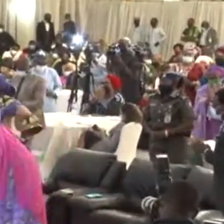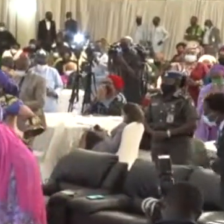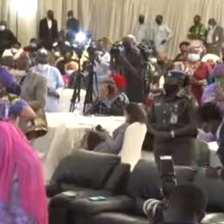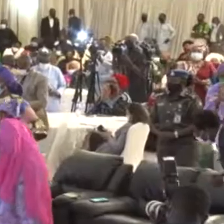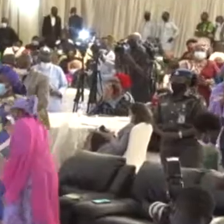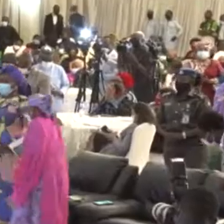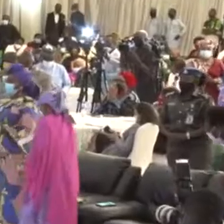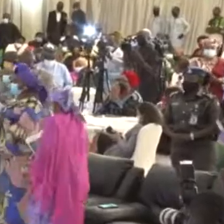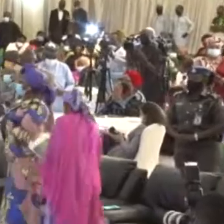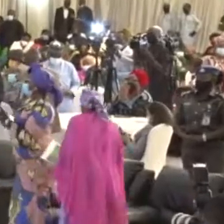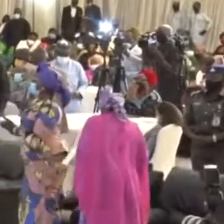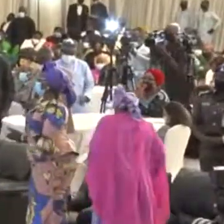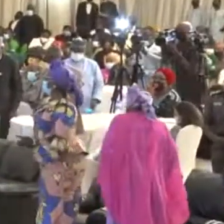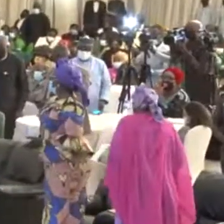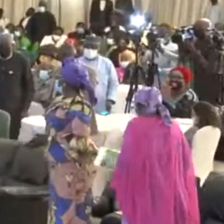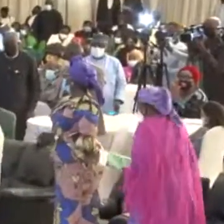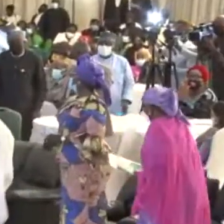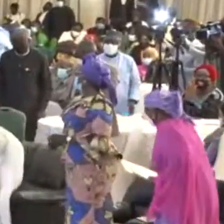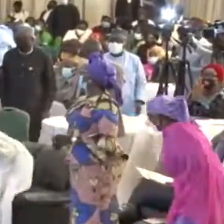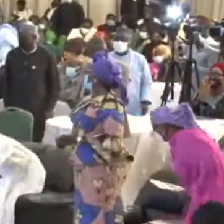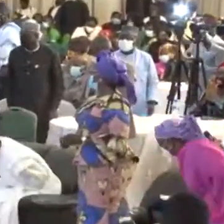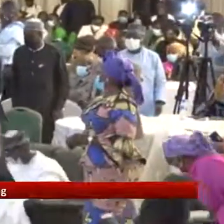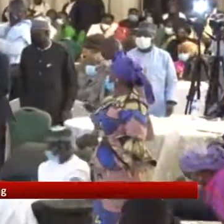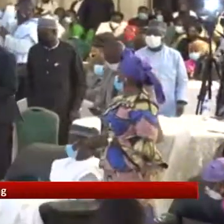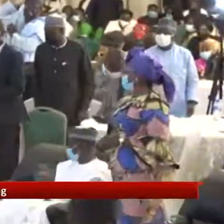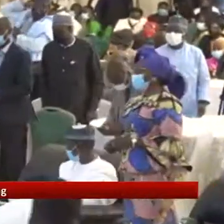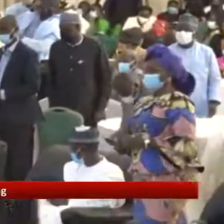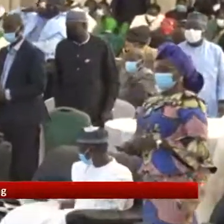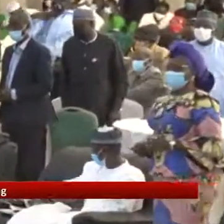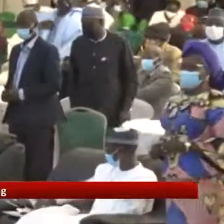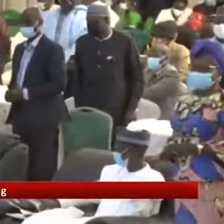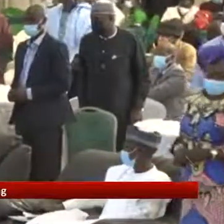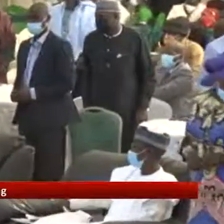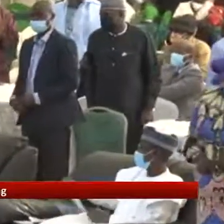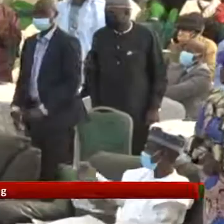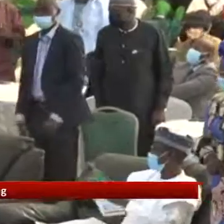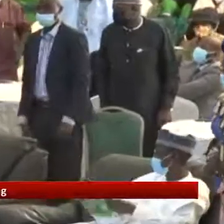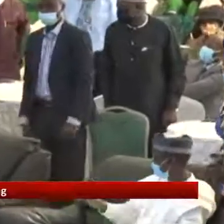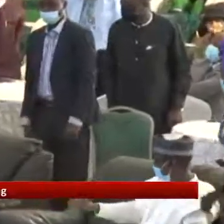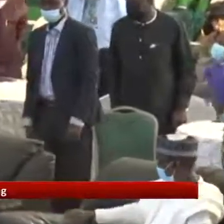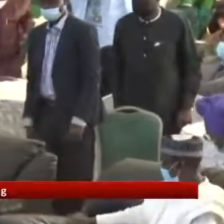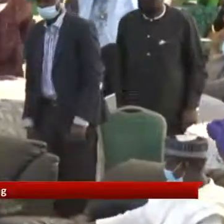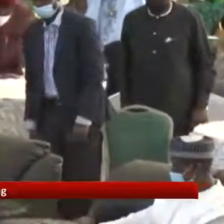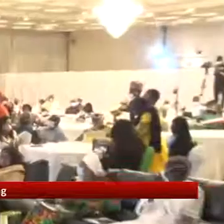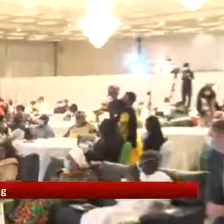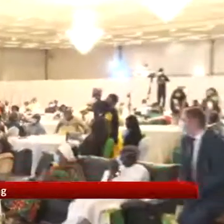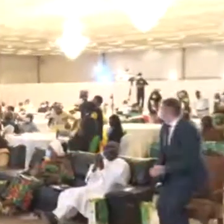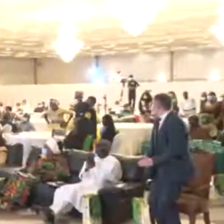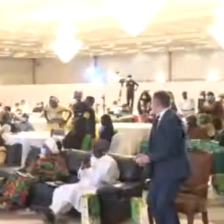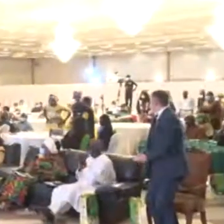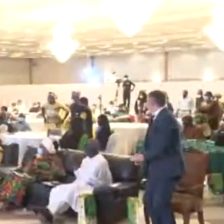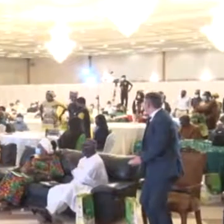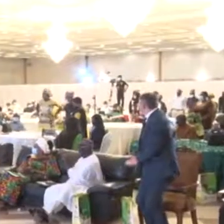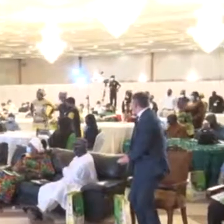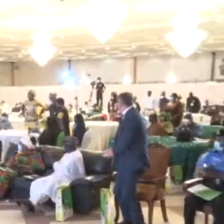Makinde, as ambassadors to drive the new Women Decade Initiative. Sadiet Dusumu, AIT News,